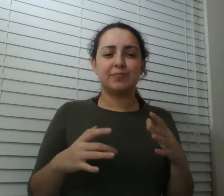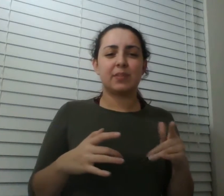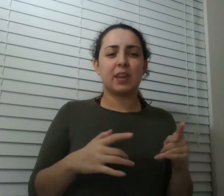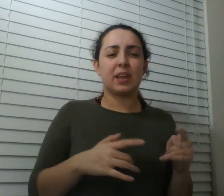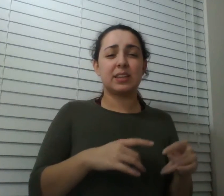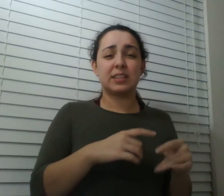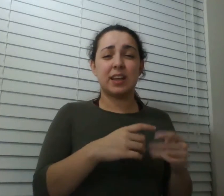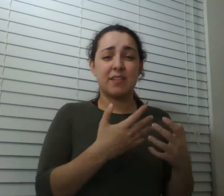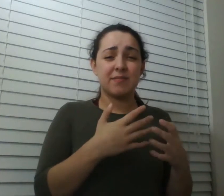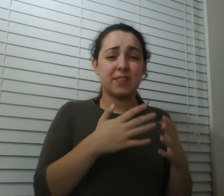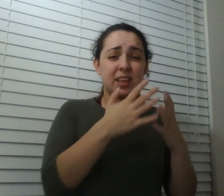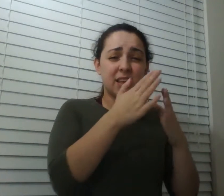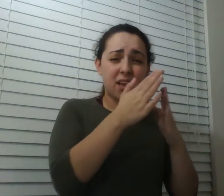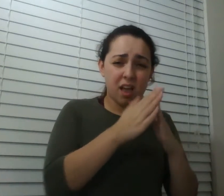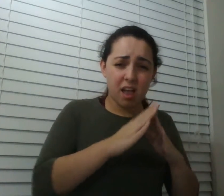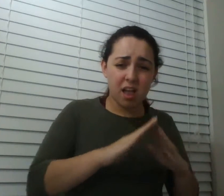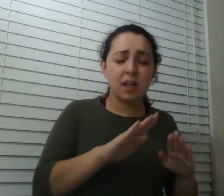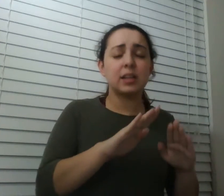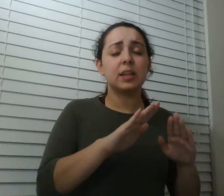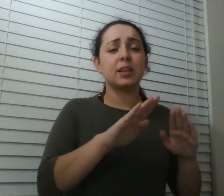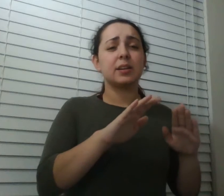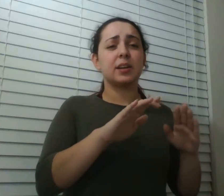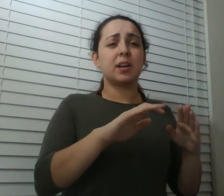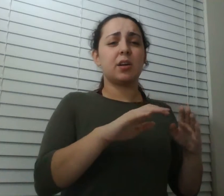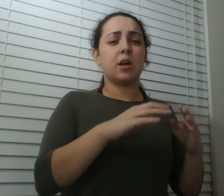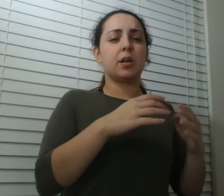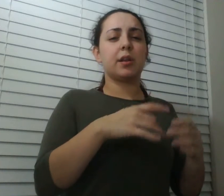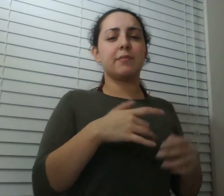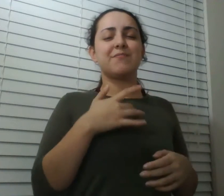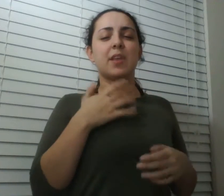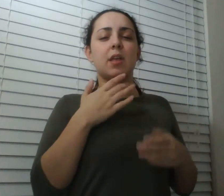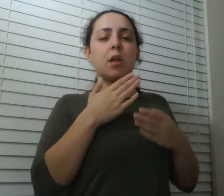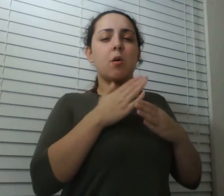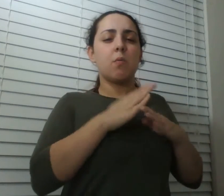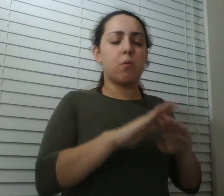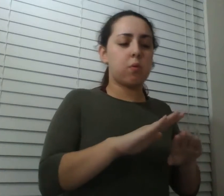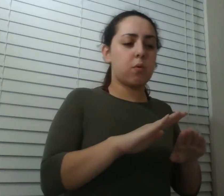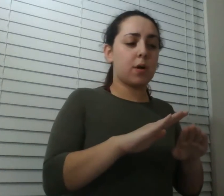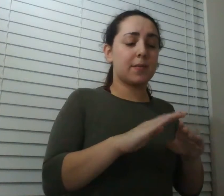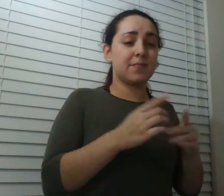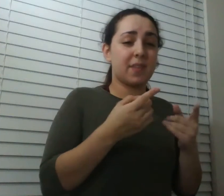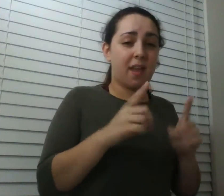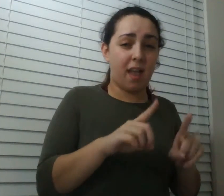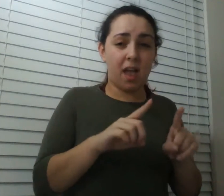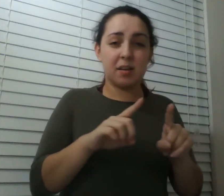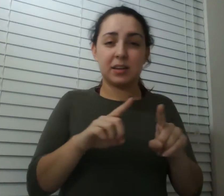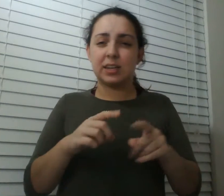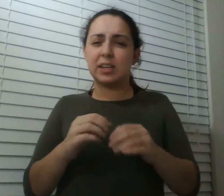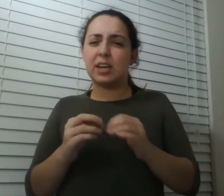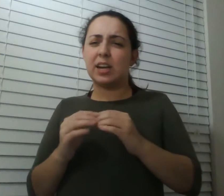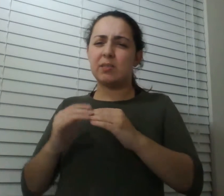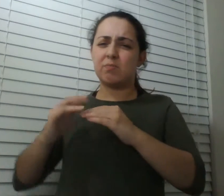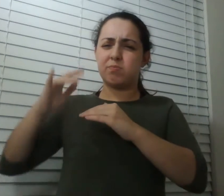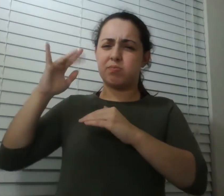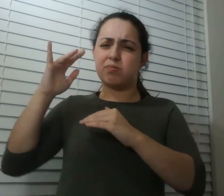this these hills and valleys of ascending pain and then decrease even the decreasing to the lowest still hurts